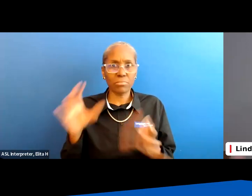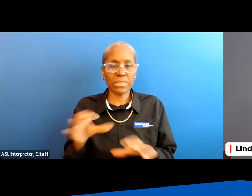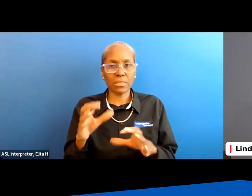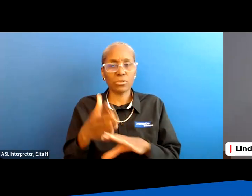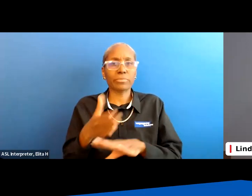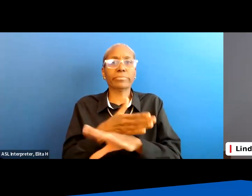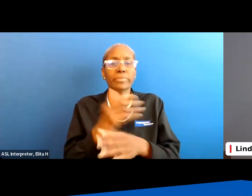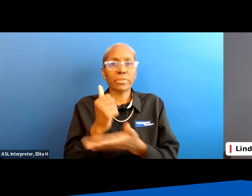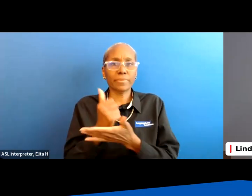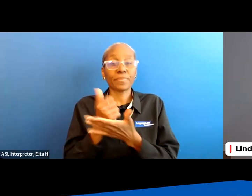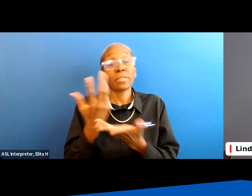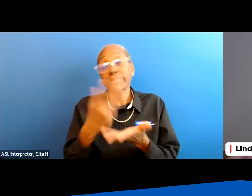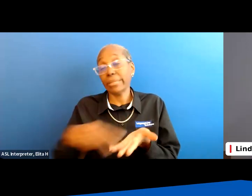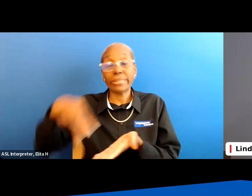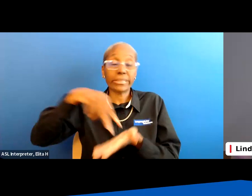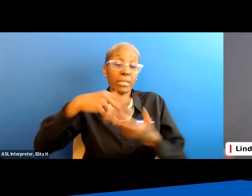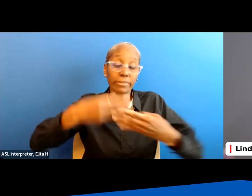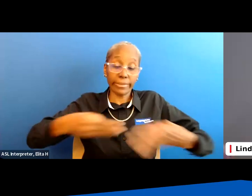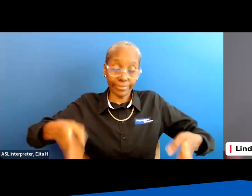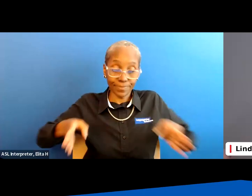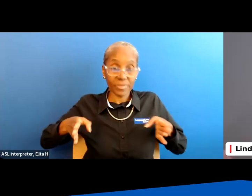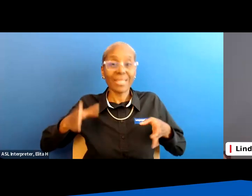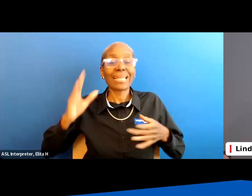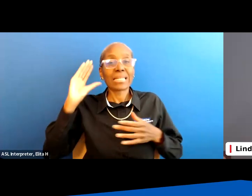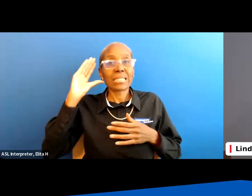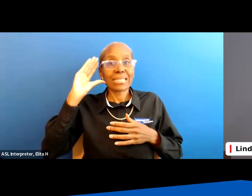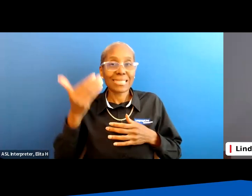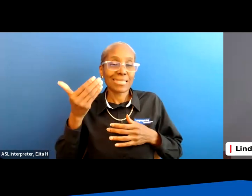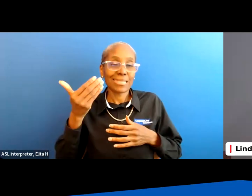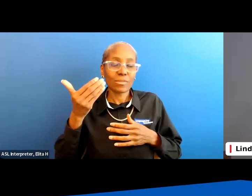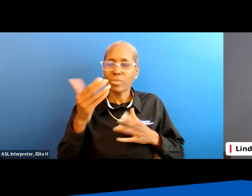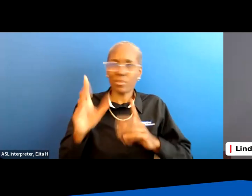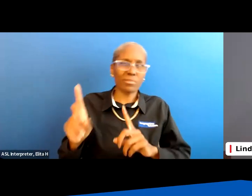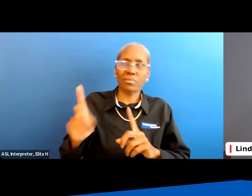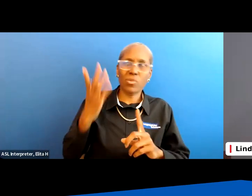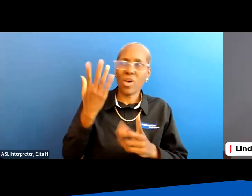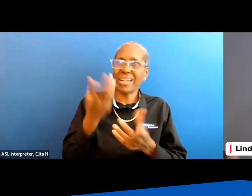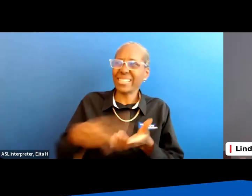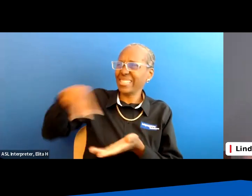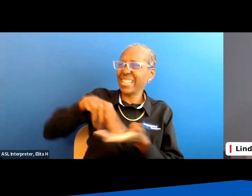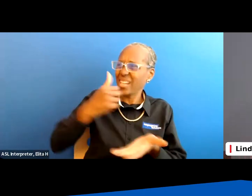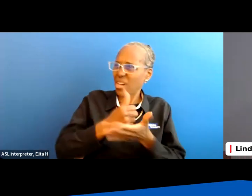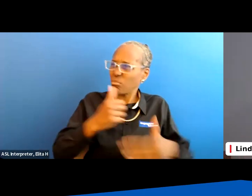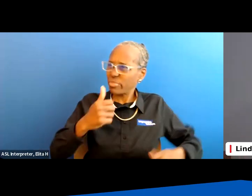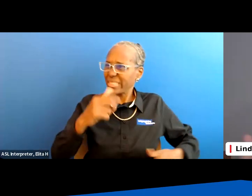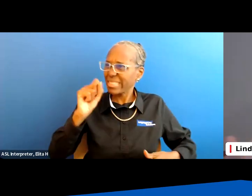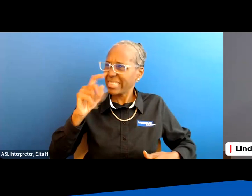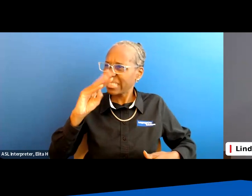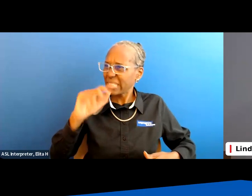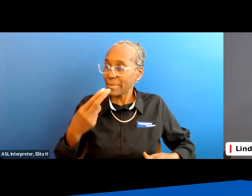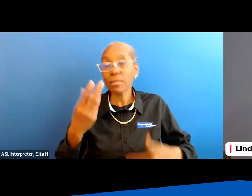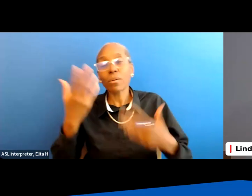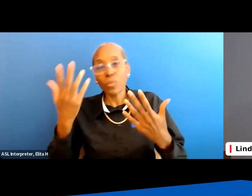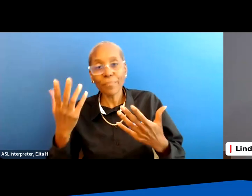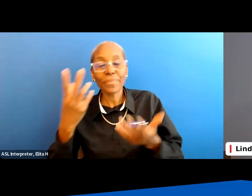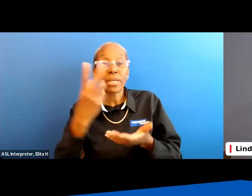that maybe a standing frame it sounds kind of like well wait a minute why would this help my stomach but maybe um